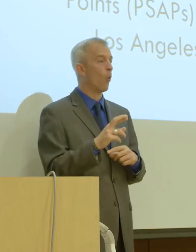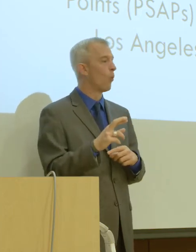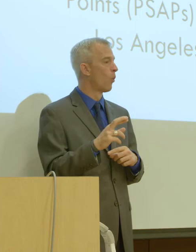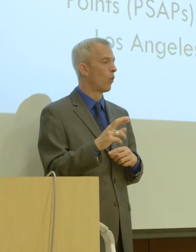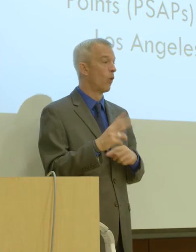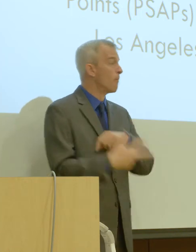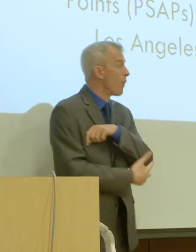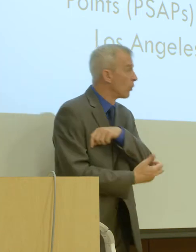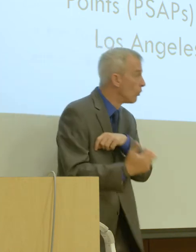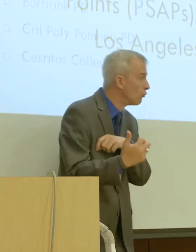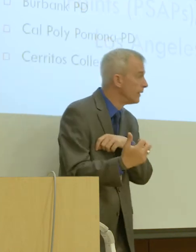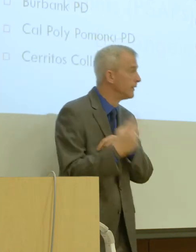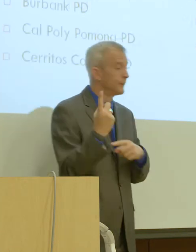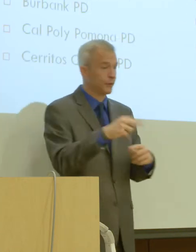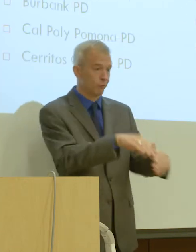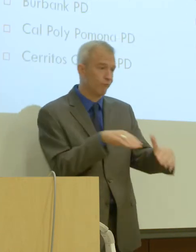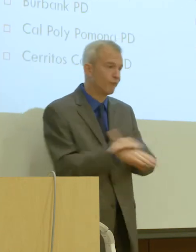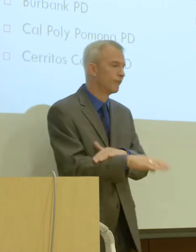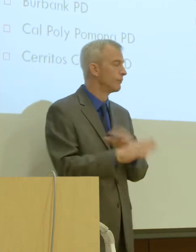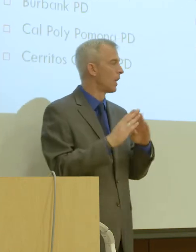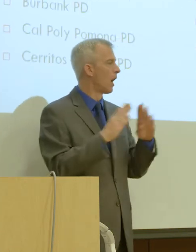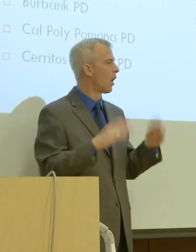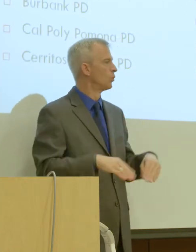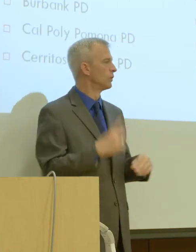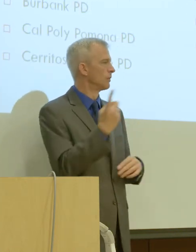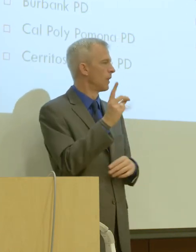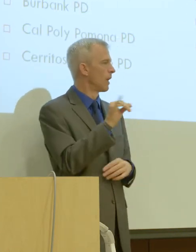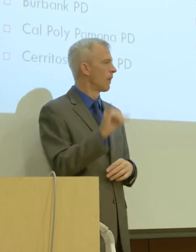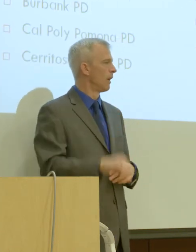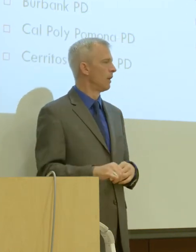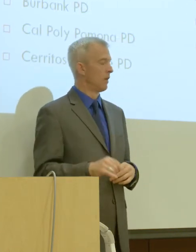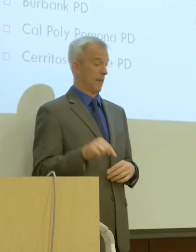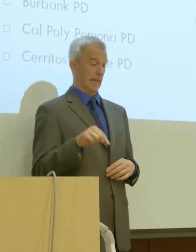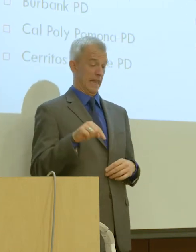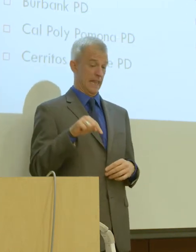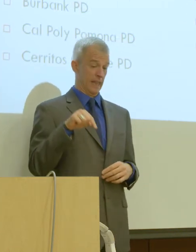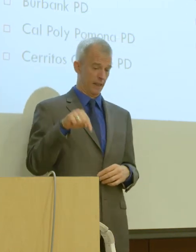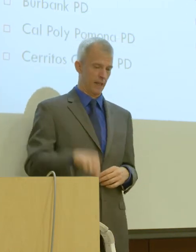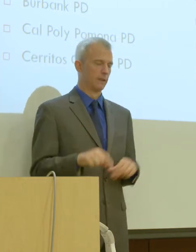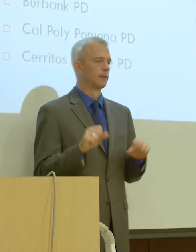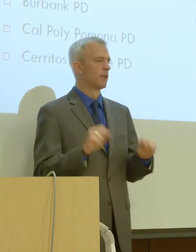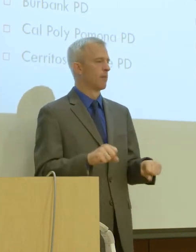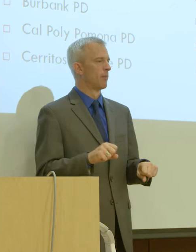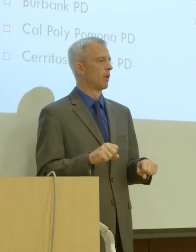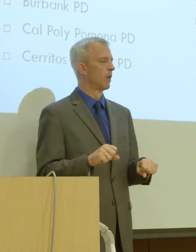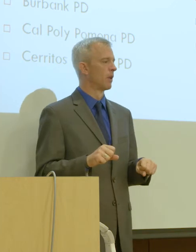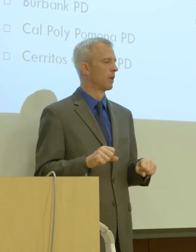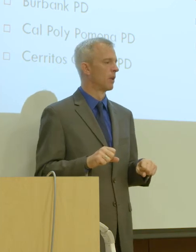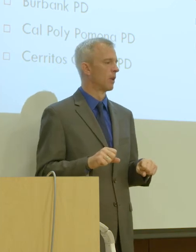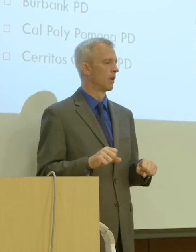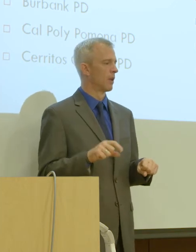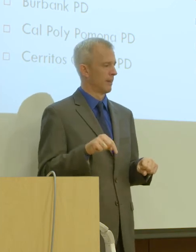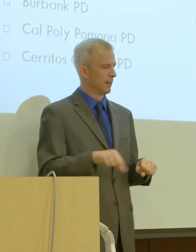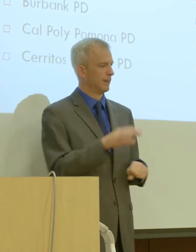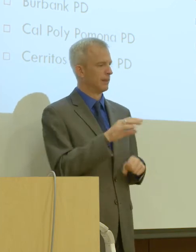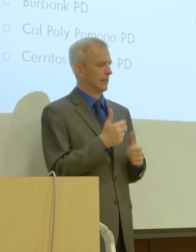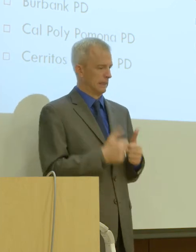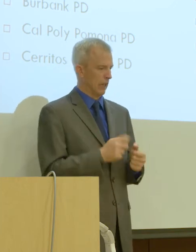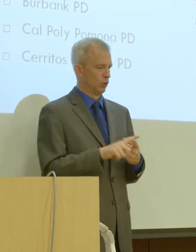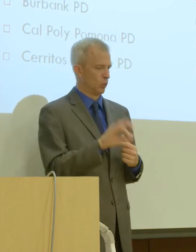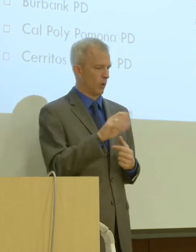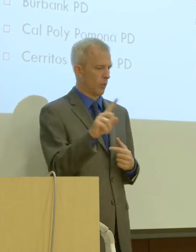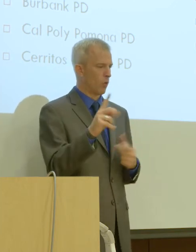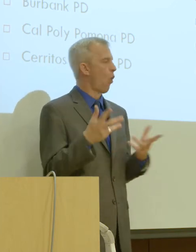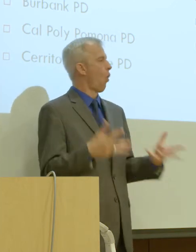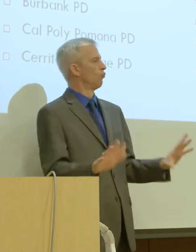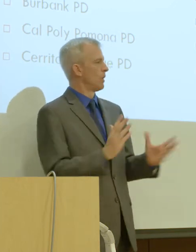or something of that nature. This capability has proven to be very effective in